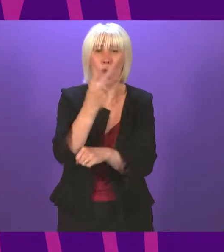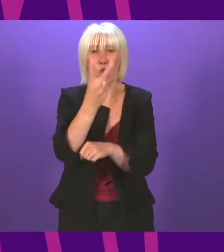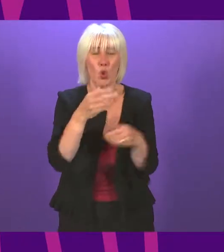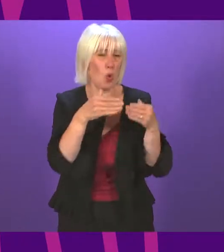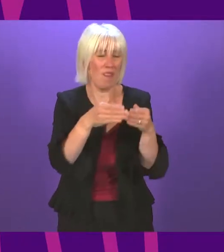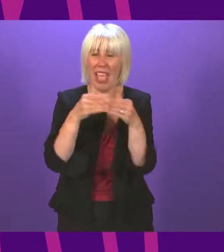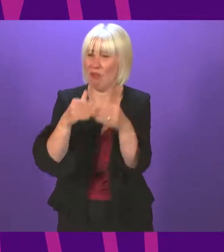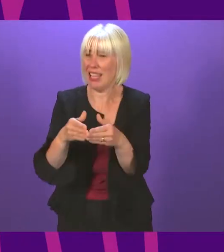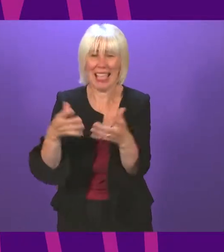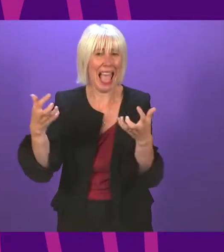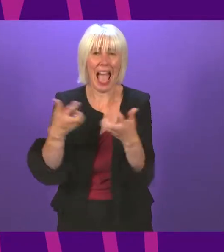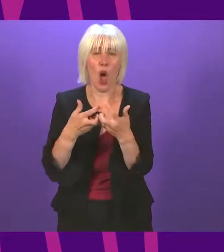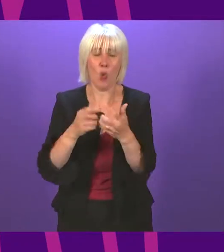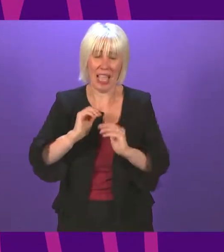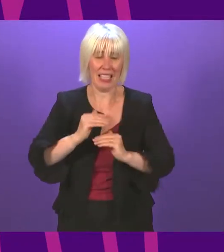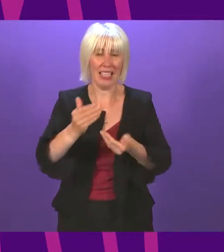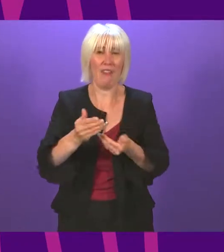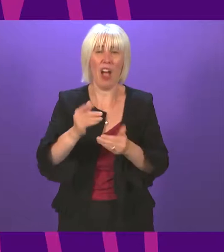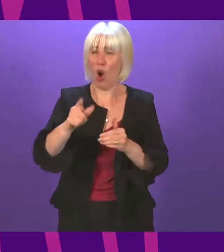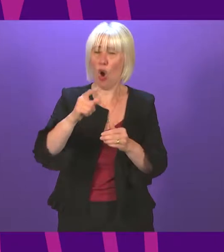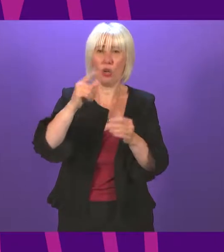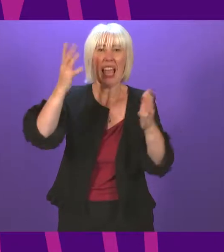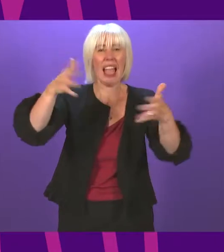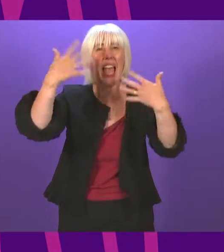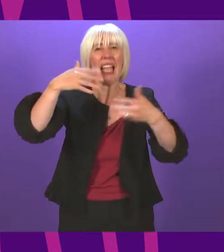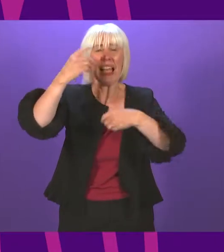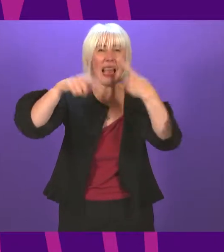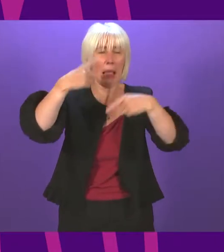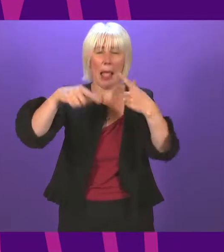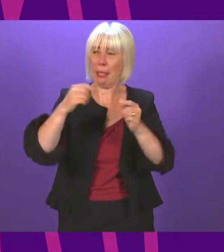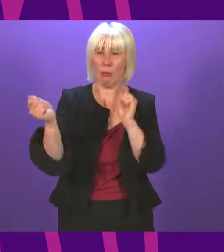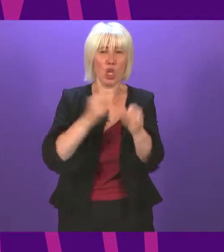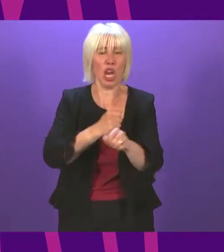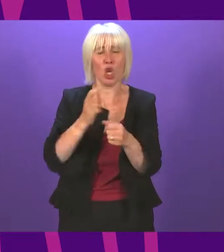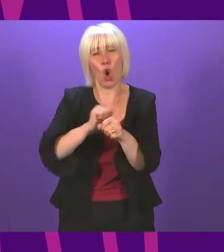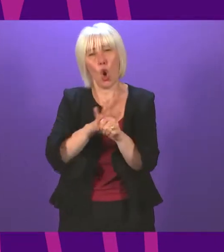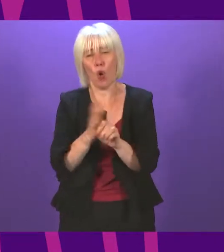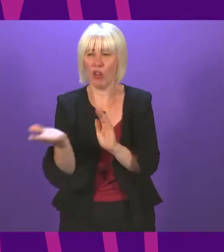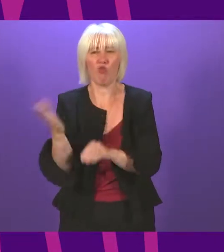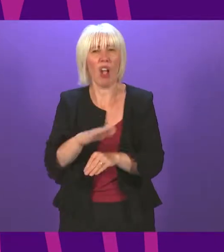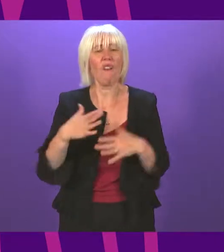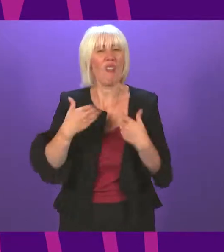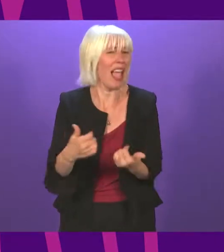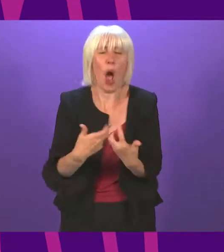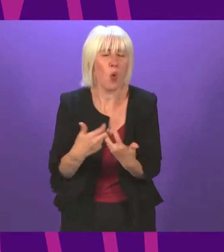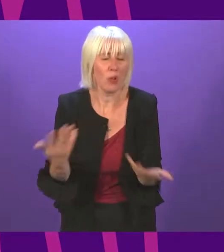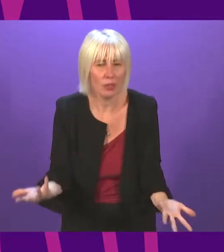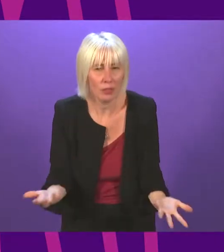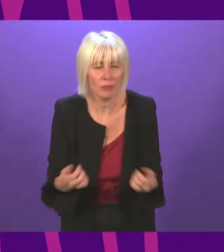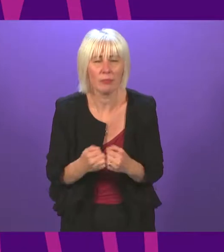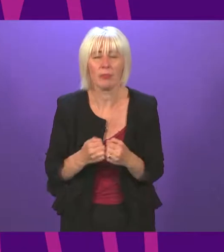how can we expect it to deliver on the complexities of climate change or COVID recovery? President officer, the S&P like